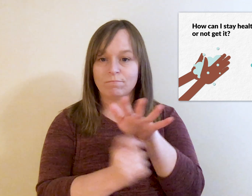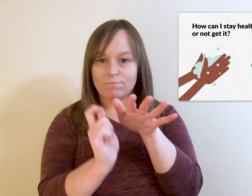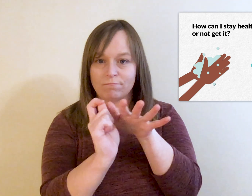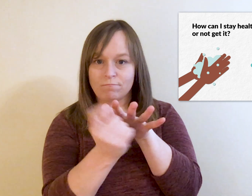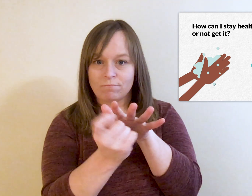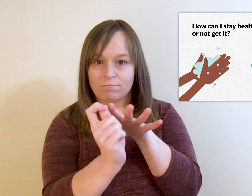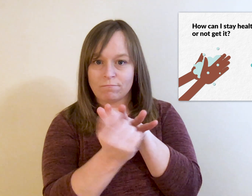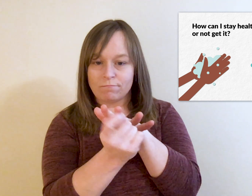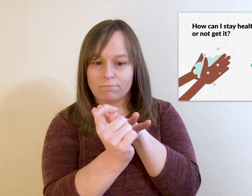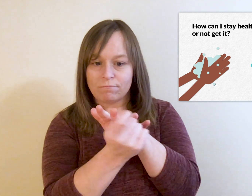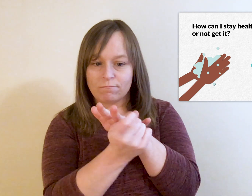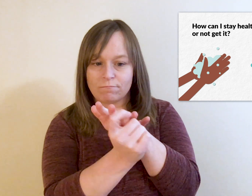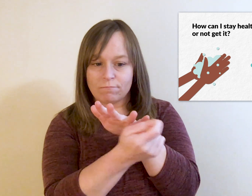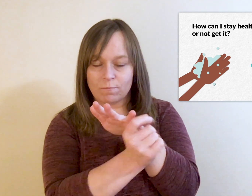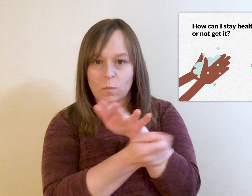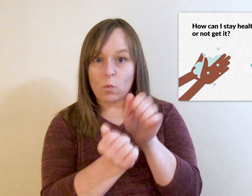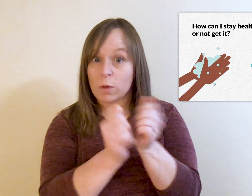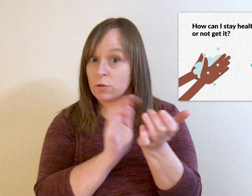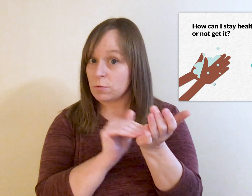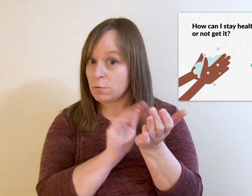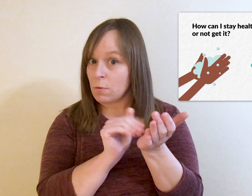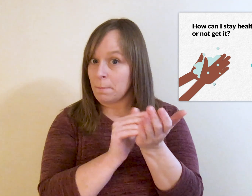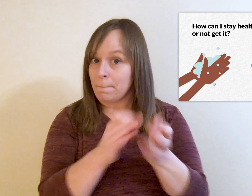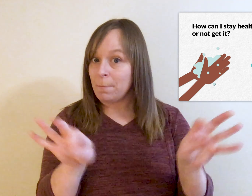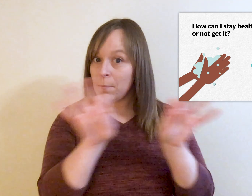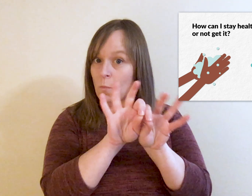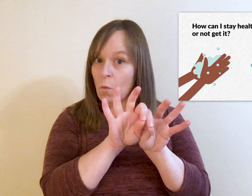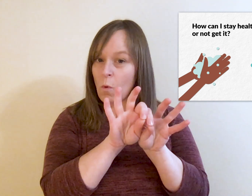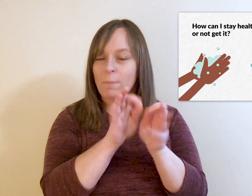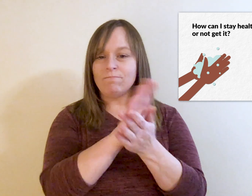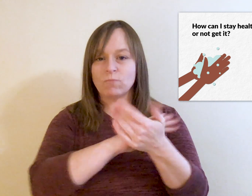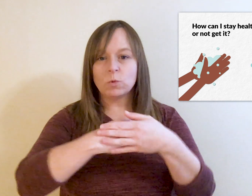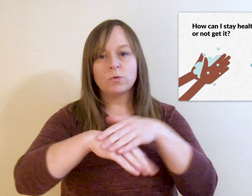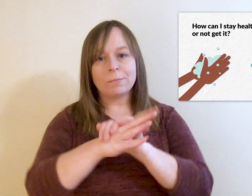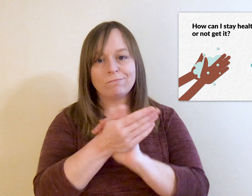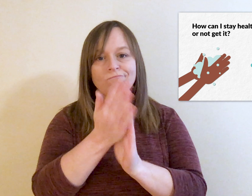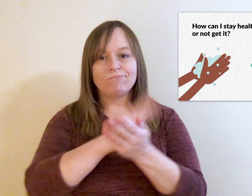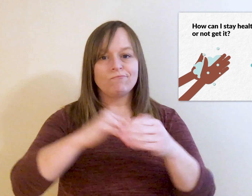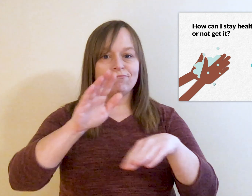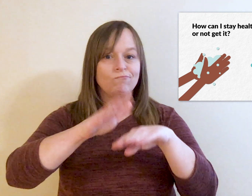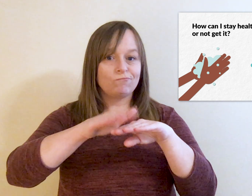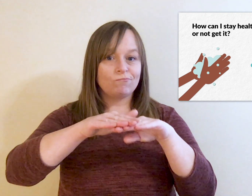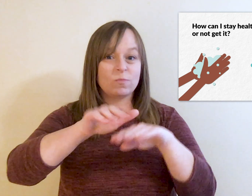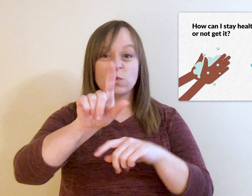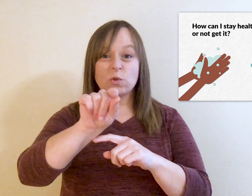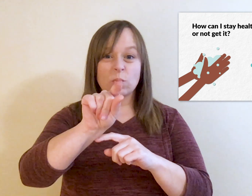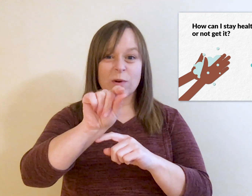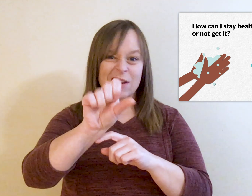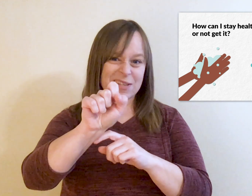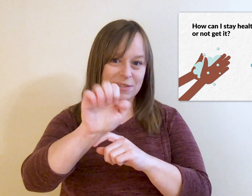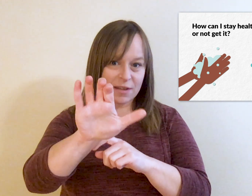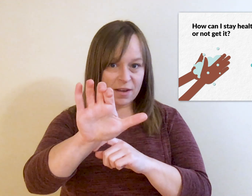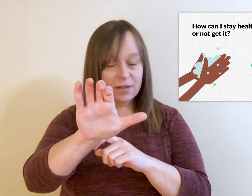between your fingers and under your nails with soap. Scrub your hands for at least 20 seconds.